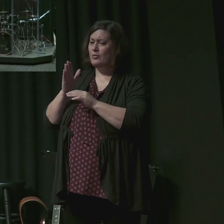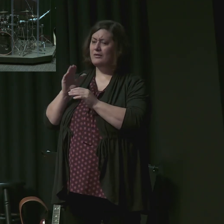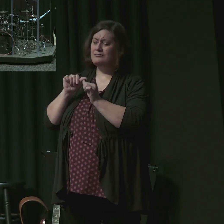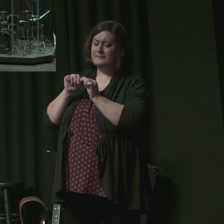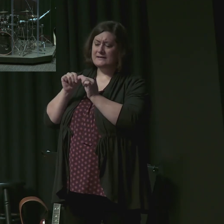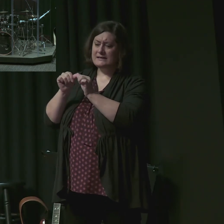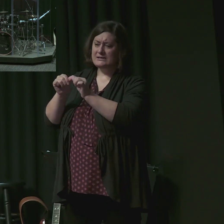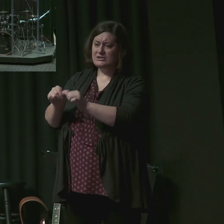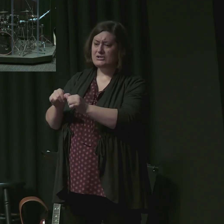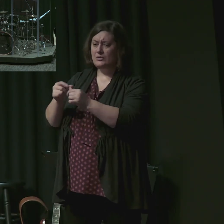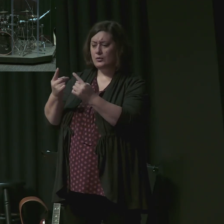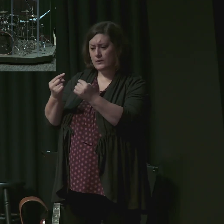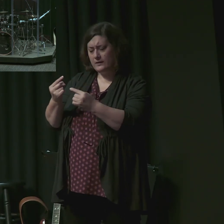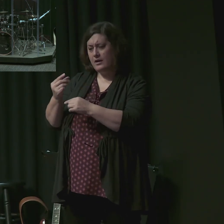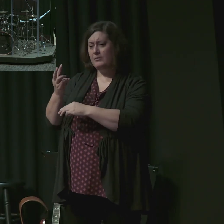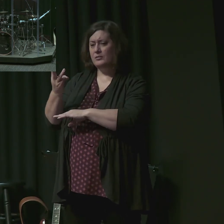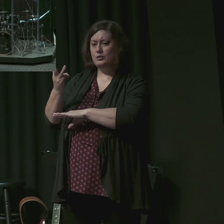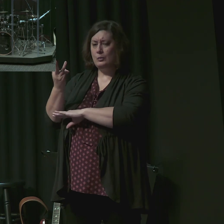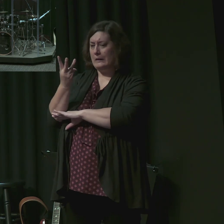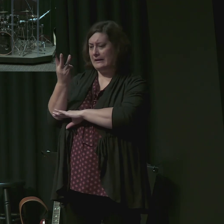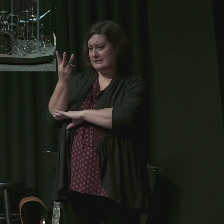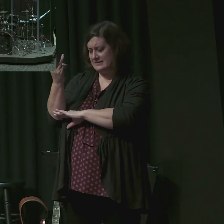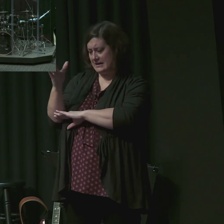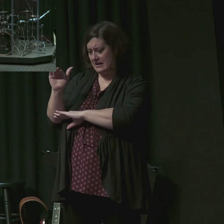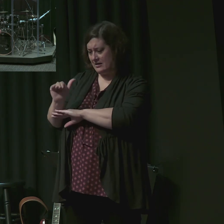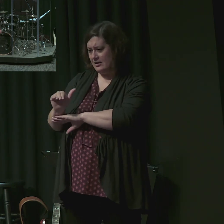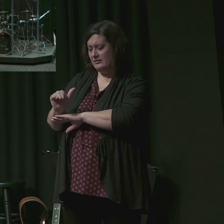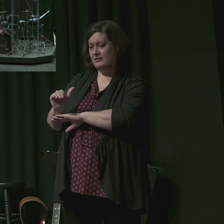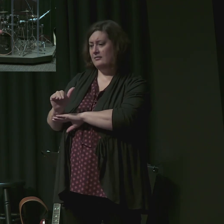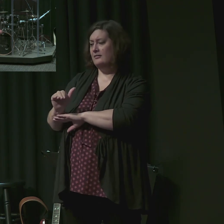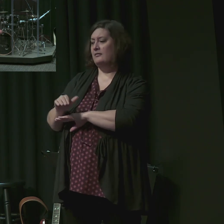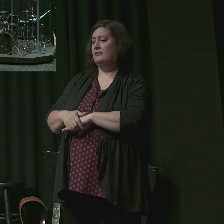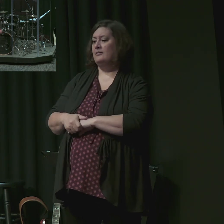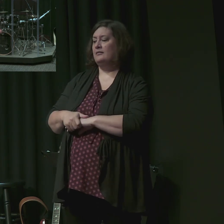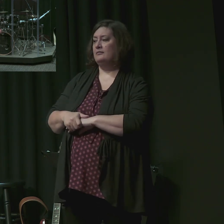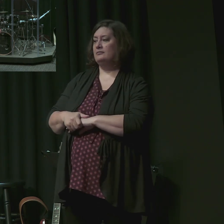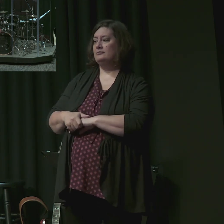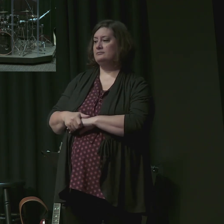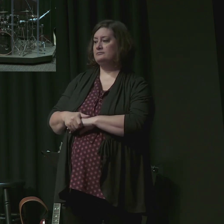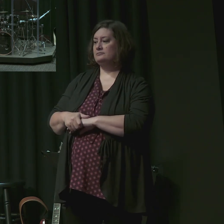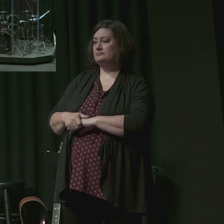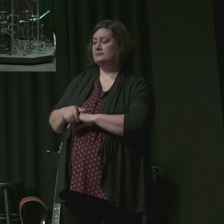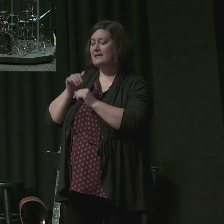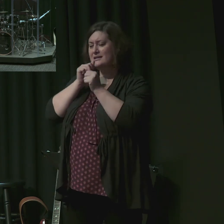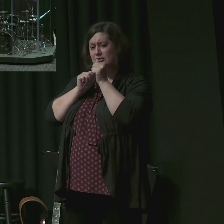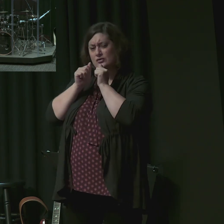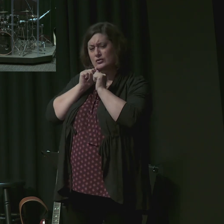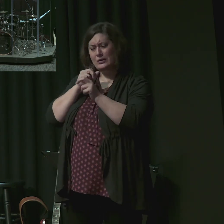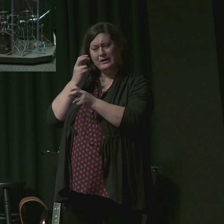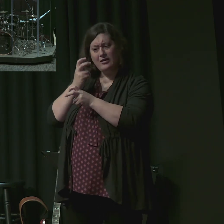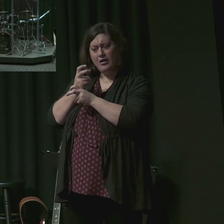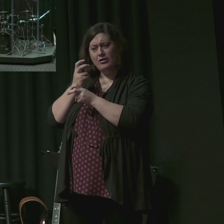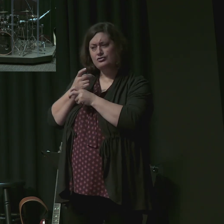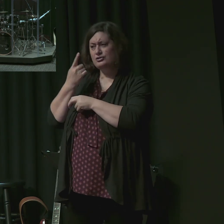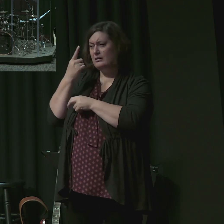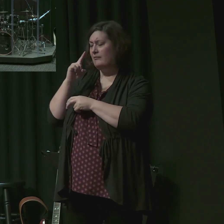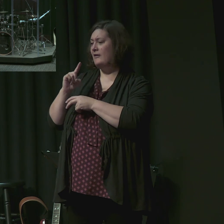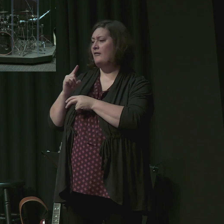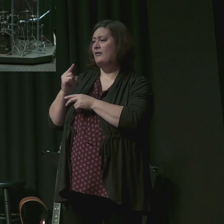hardship that will overcome self to give the gospel to serve widows and help others at all hours? Endure hardship?